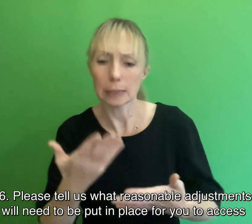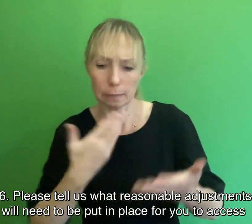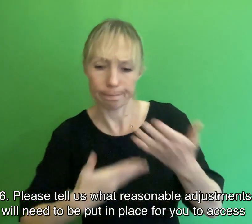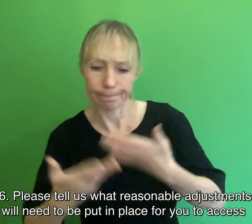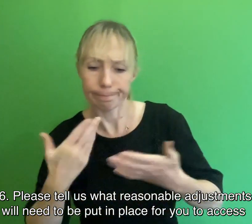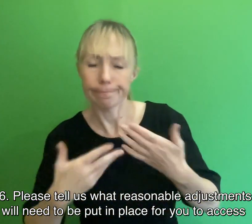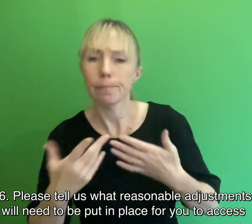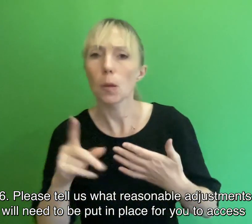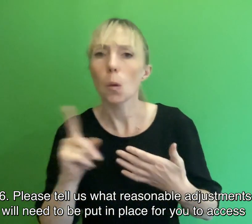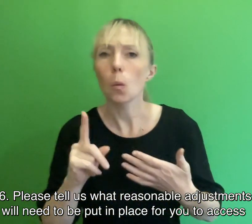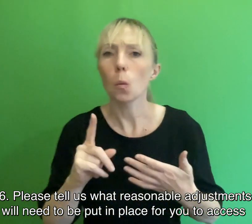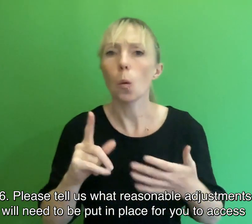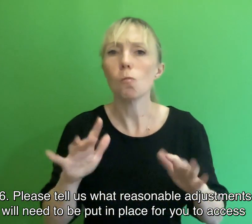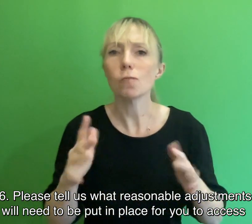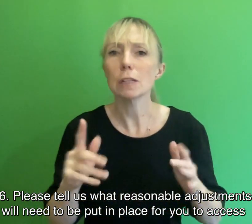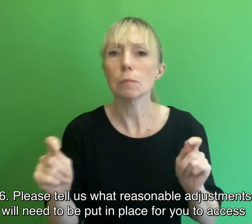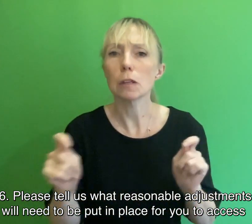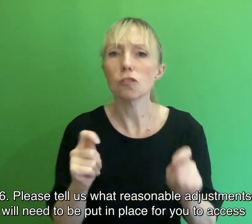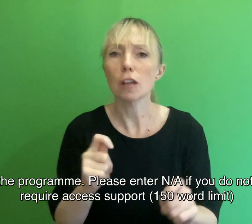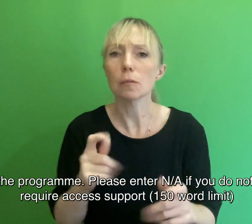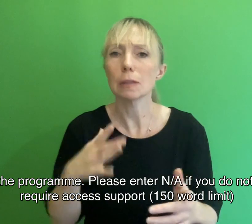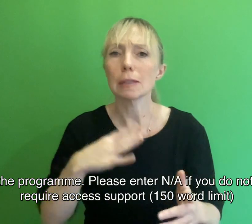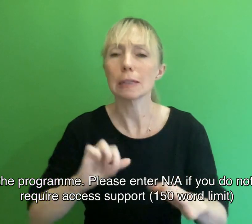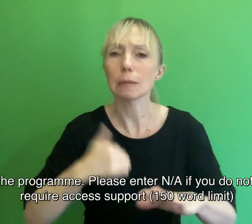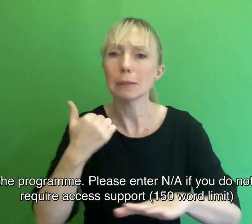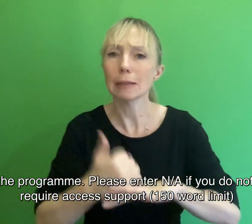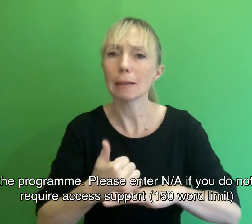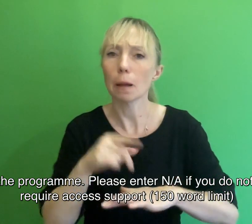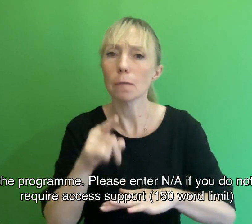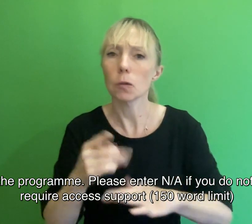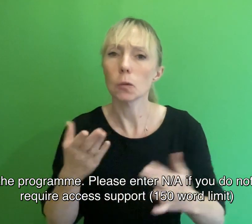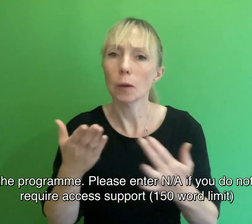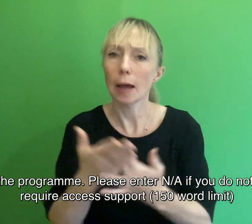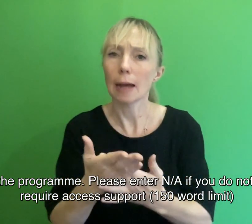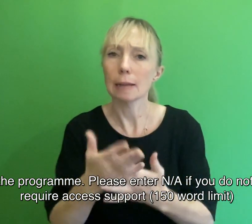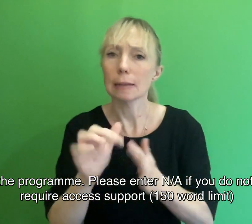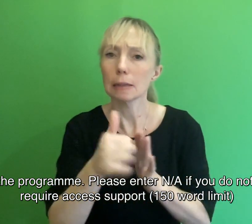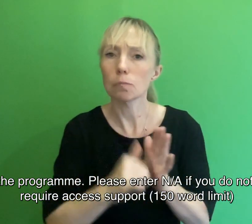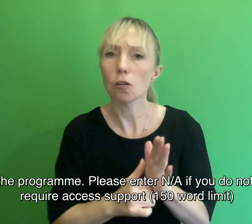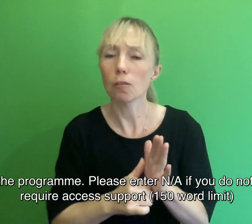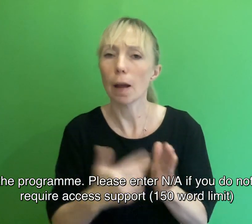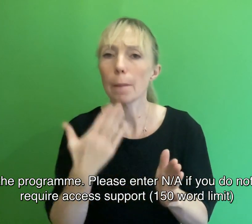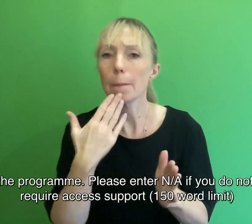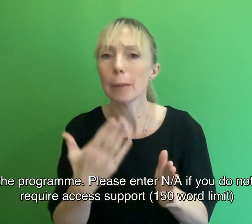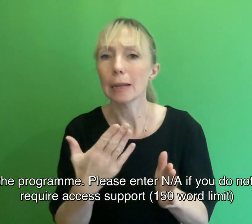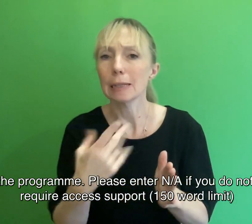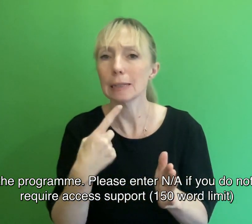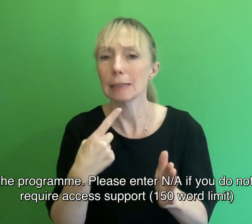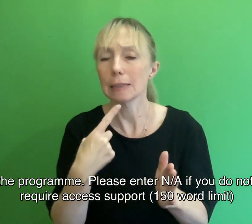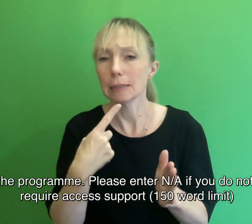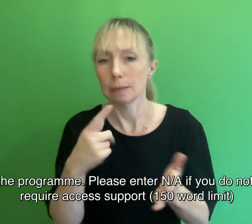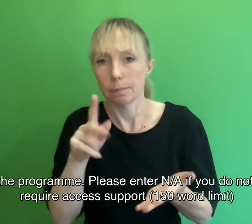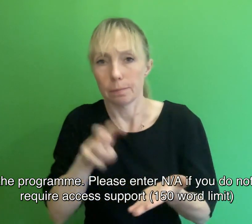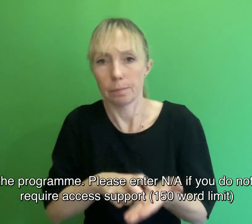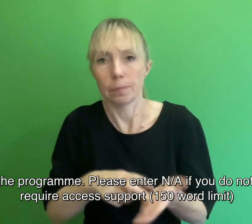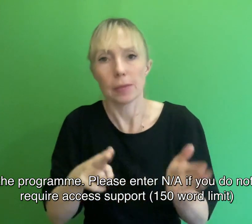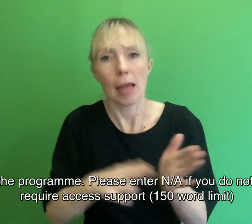will need to be put in place for you to access the program. Please enter N.A. if you do not require access